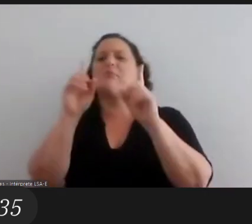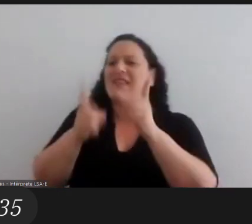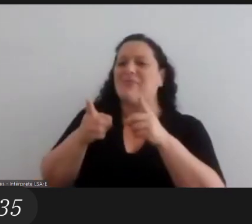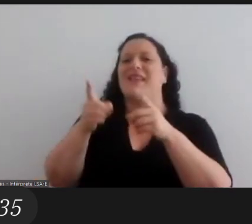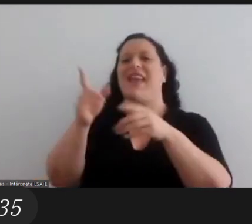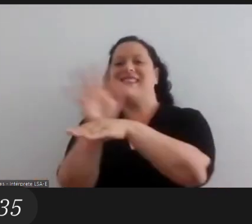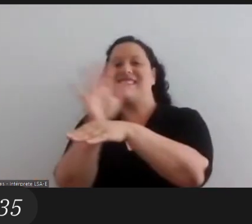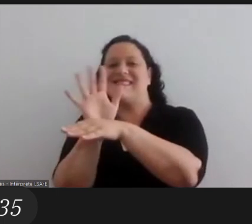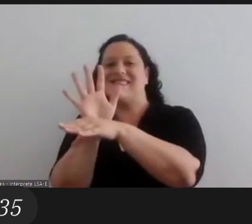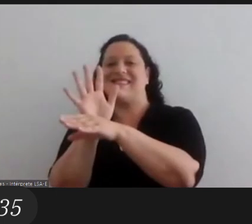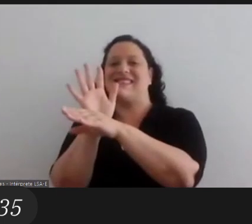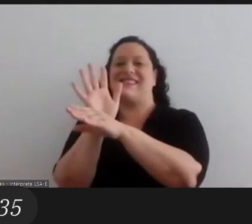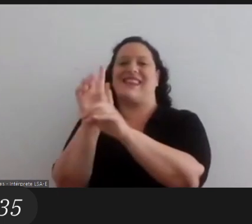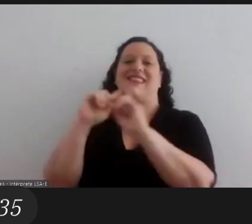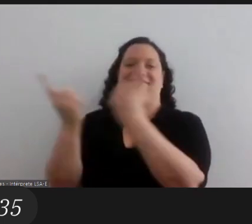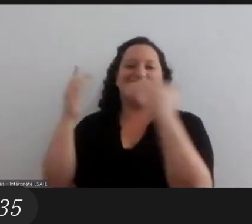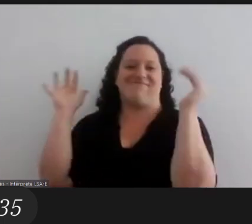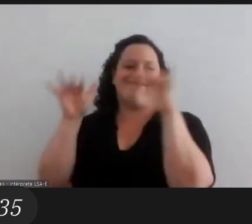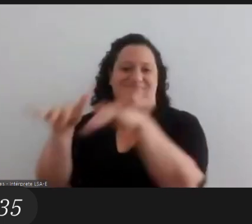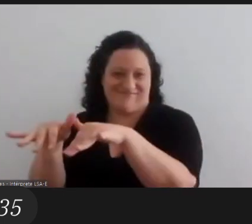congratulations to all of our colleagues